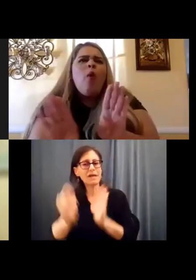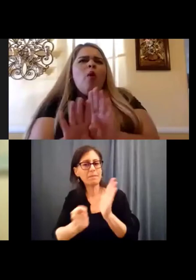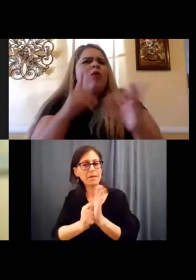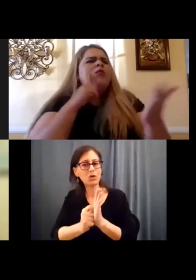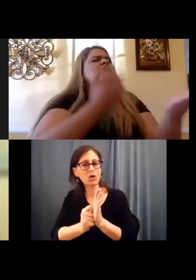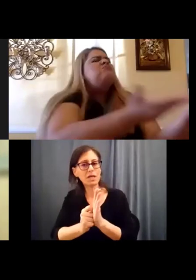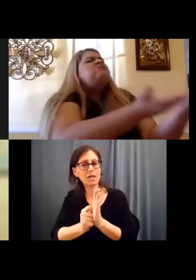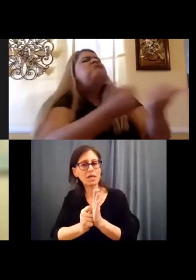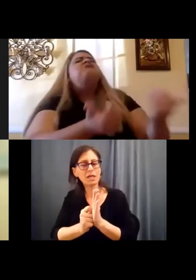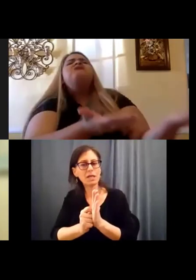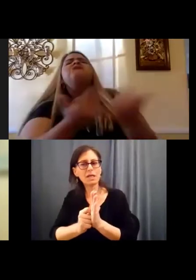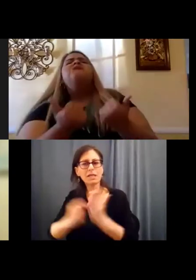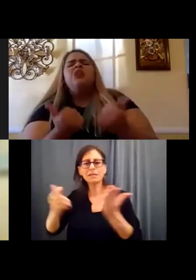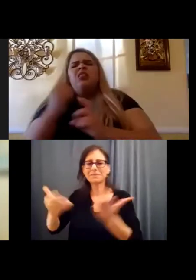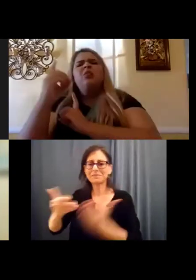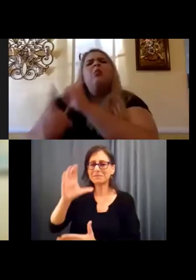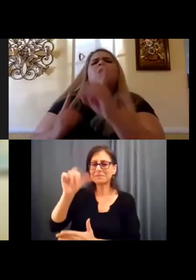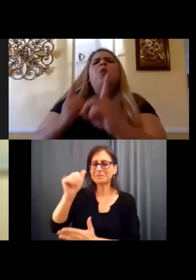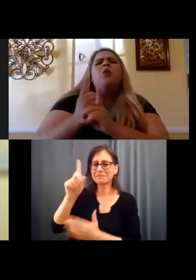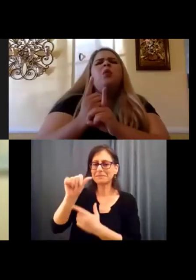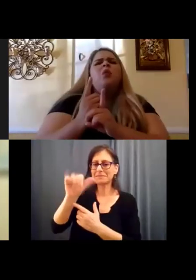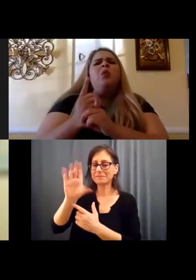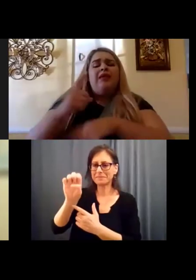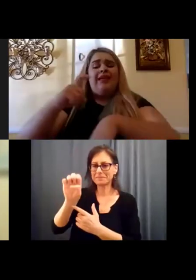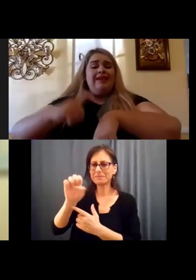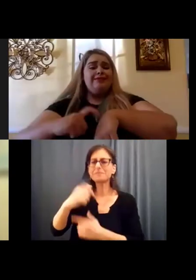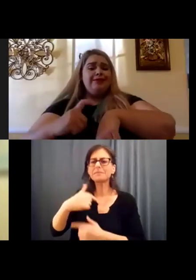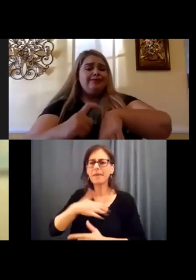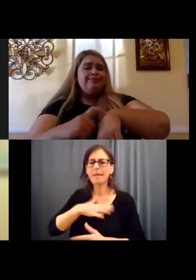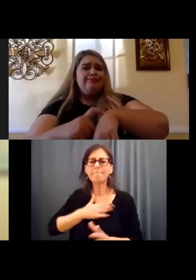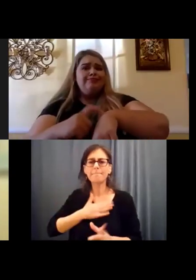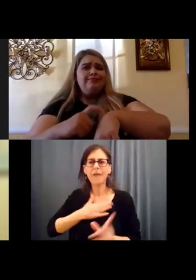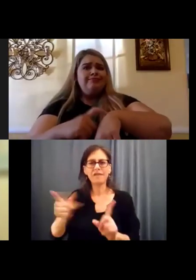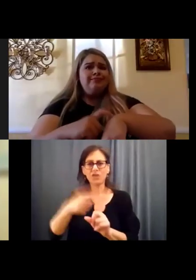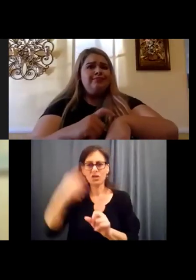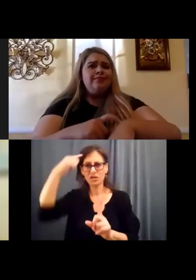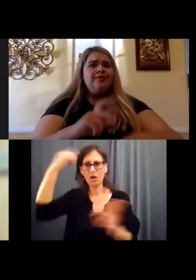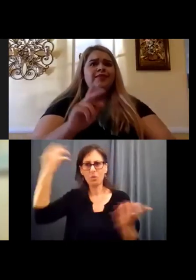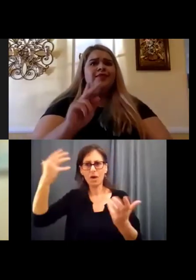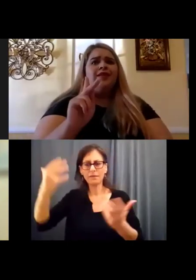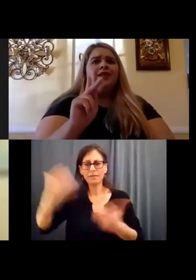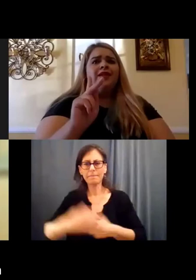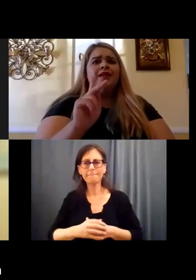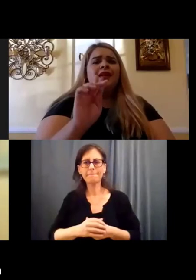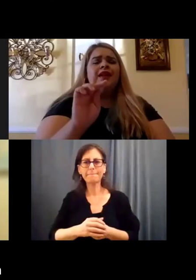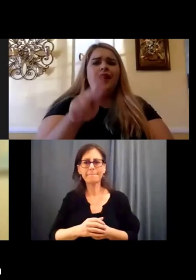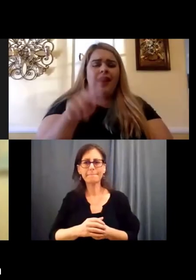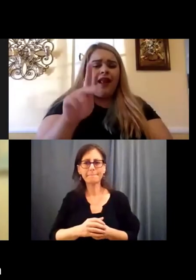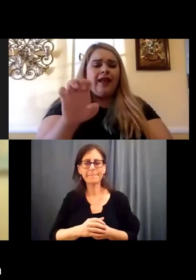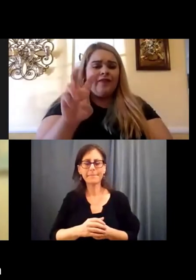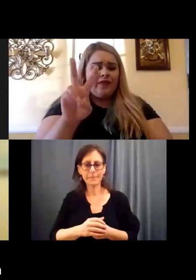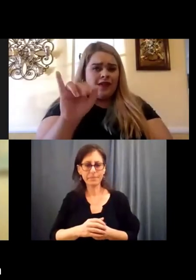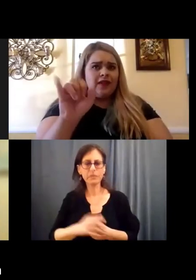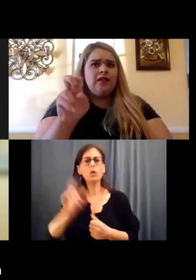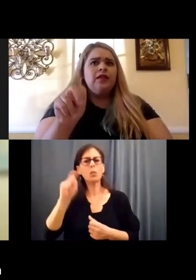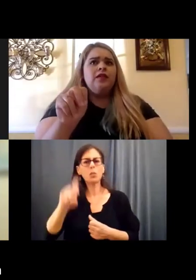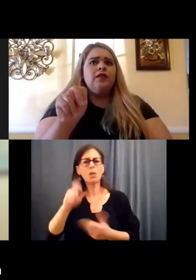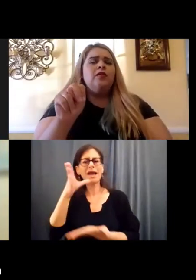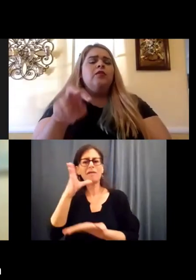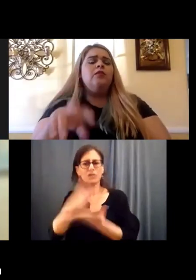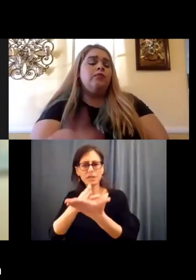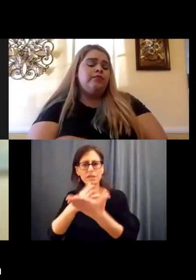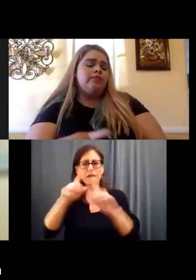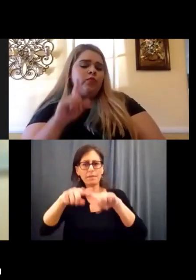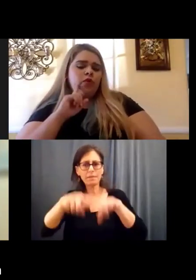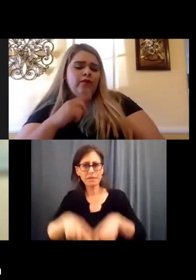Well, this is Candace and I, my first, my first thought with that is that we have to stop depending on our,